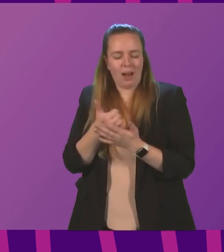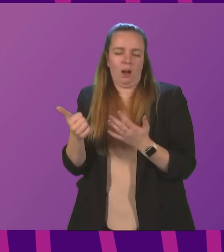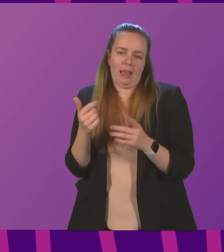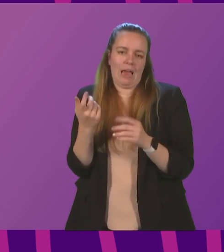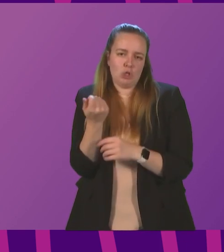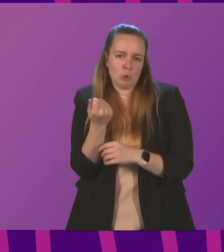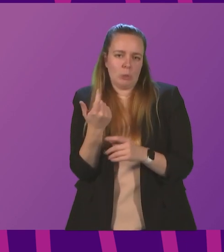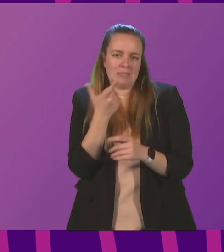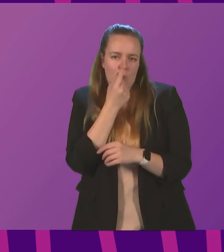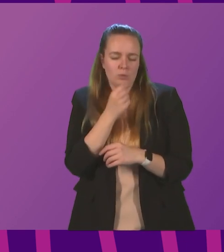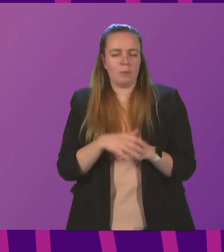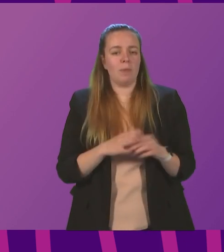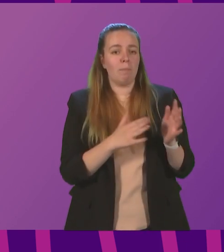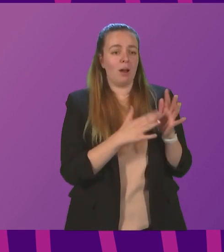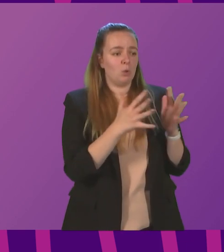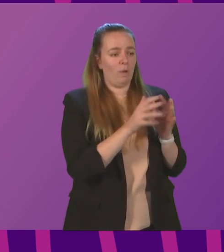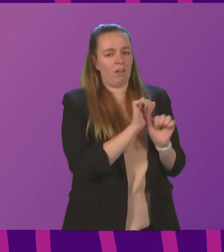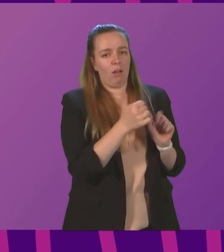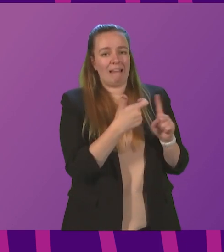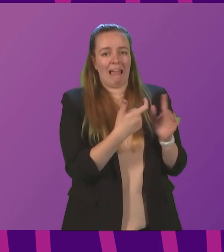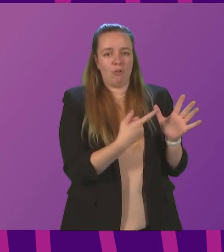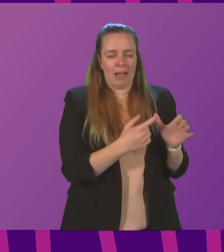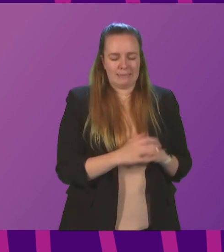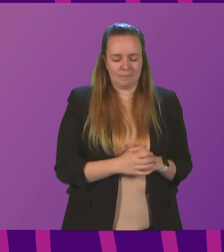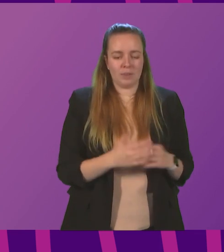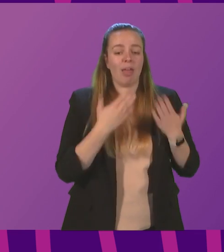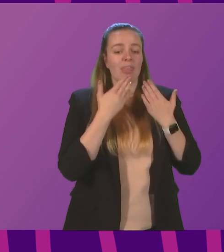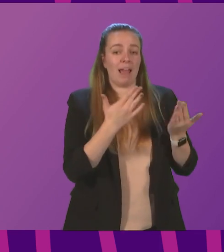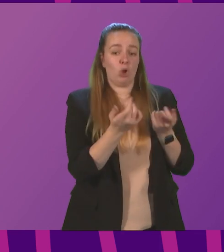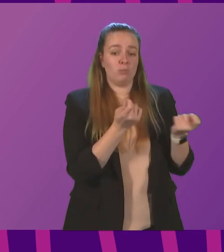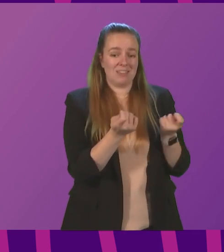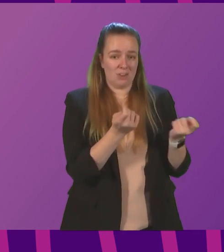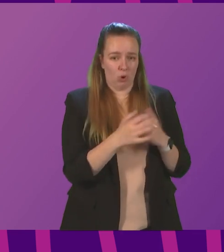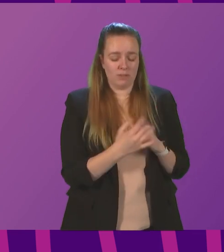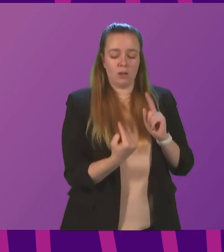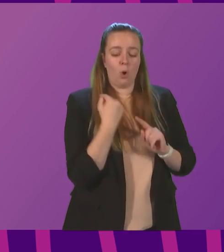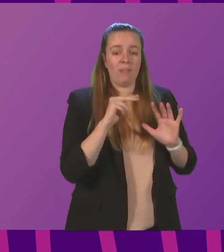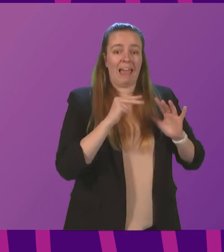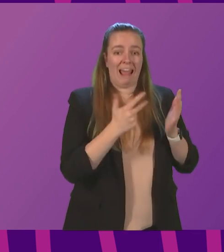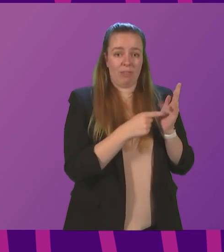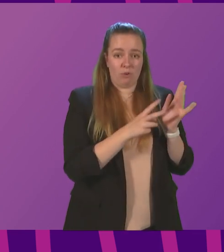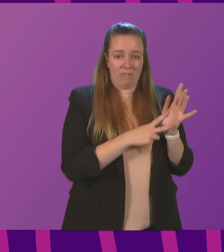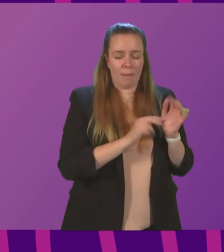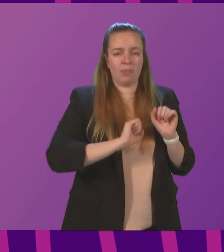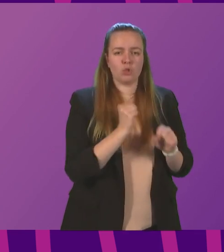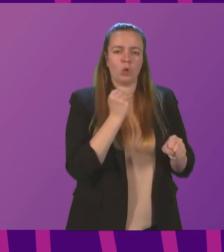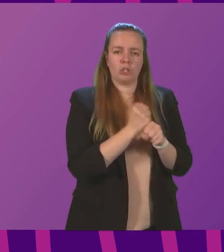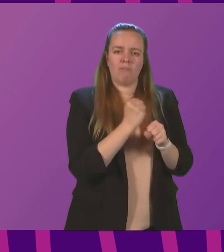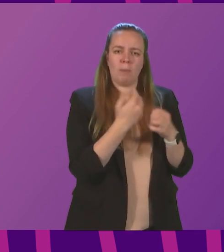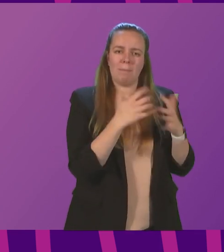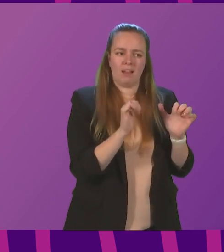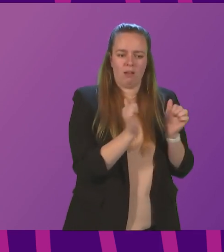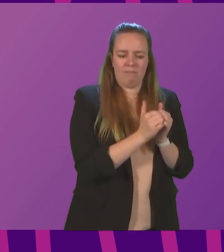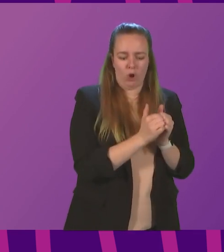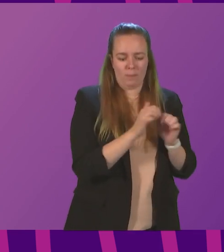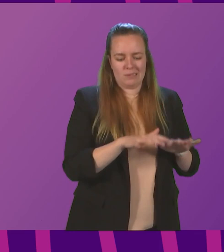Martin Whitfield to be followed by Karen Adam. Thank you. Thank you, Presiding Officer. On the 8th of November, the Scottish Government confirmed that as